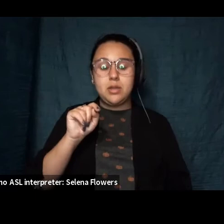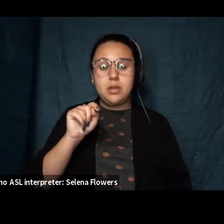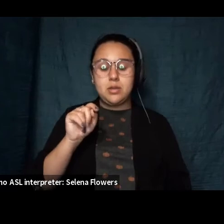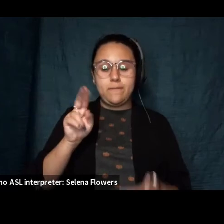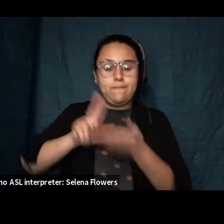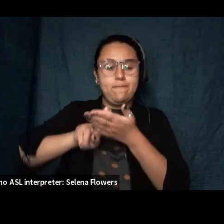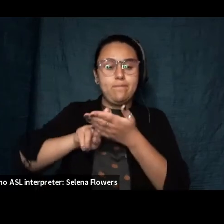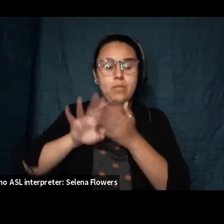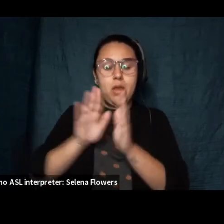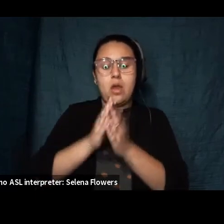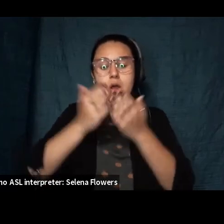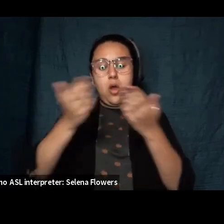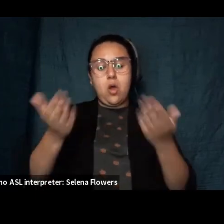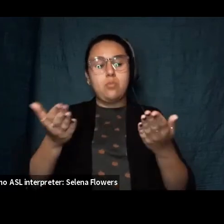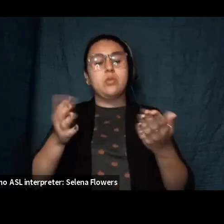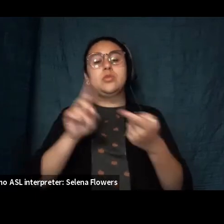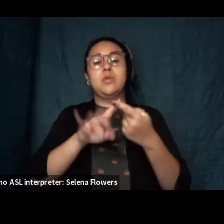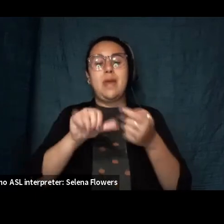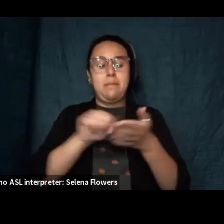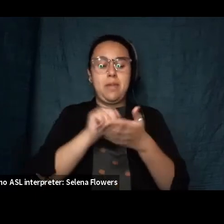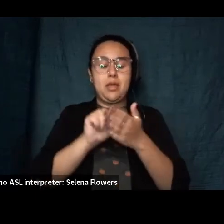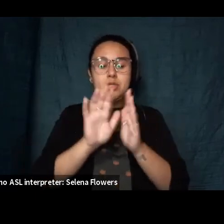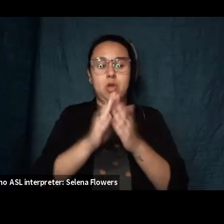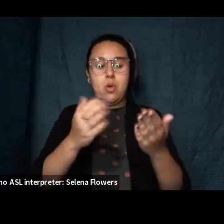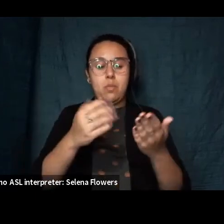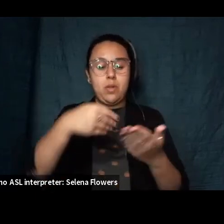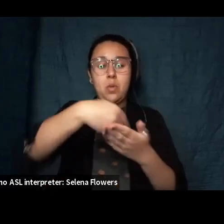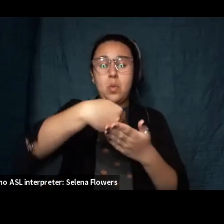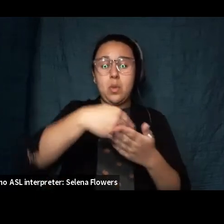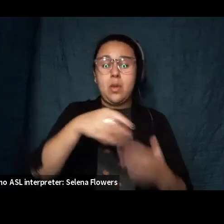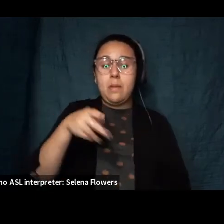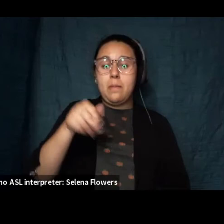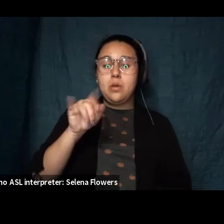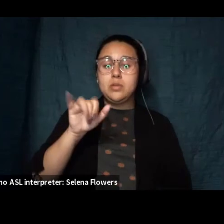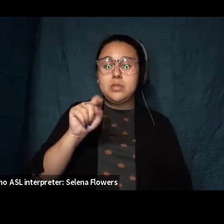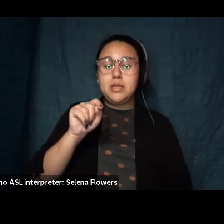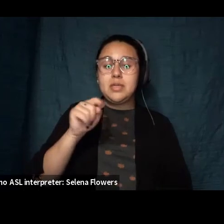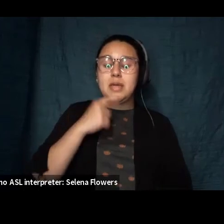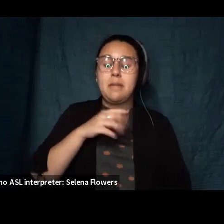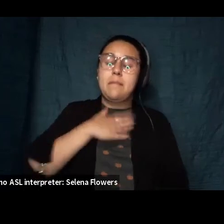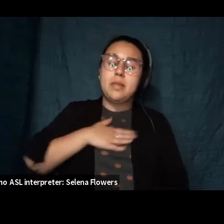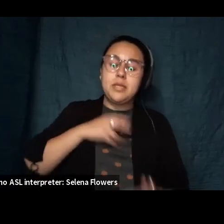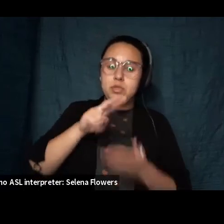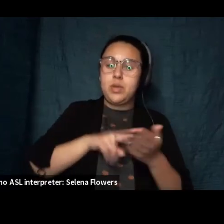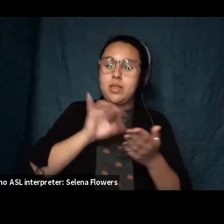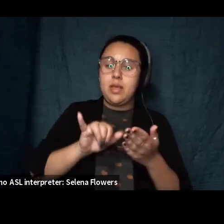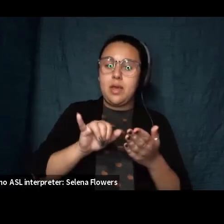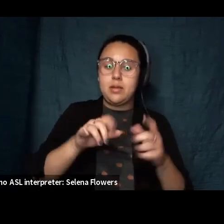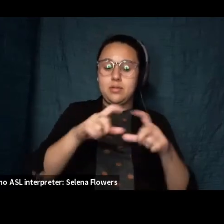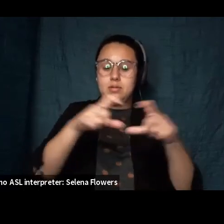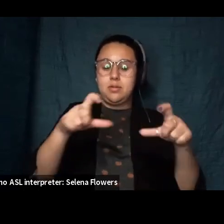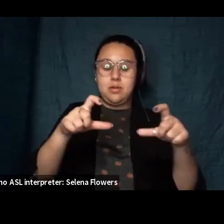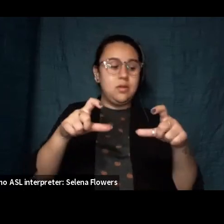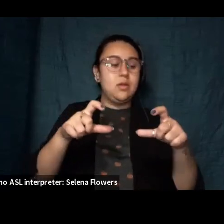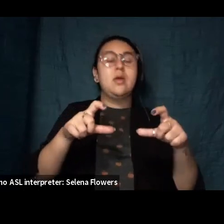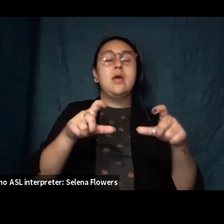opened the book to that page and and the post-it note said please read this and the name of the chapter that it was